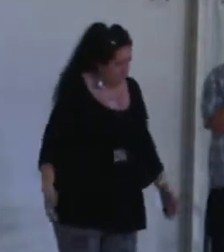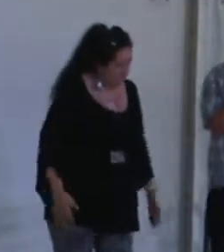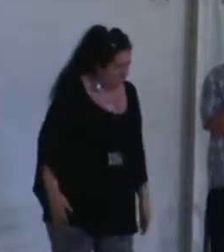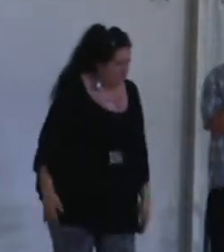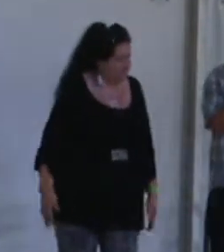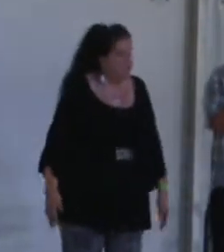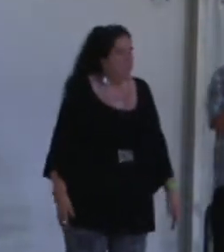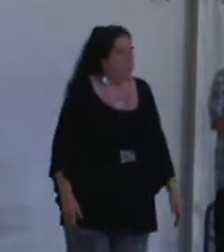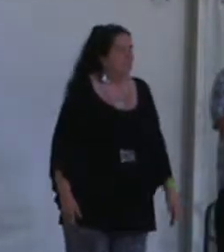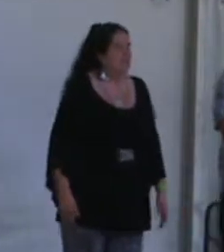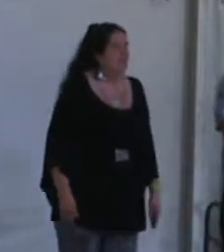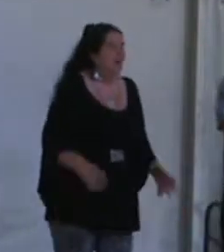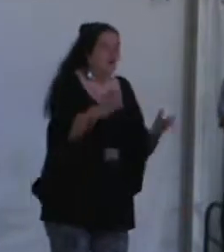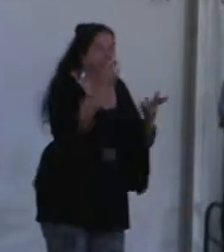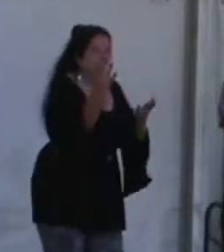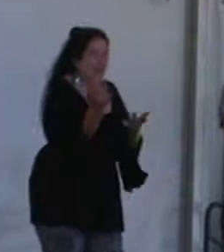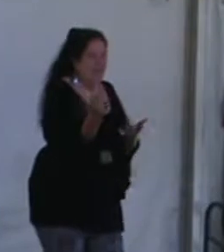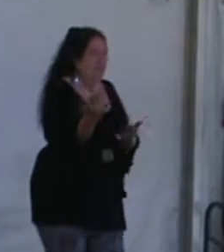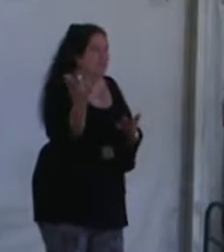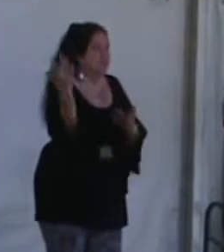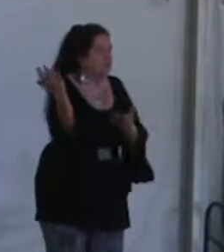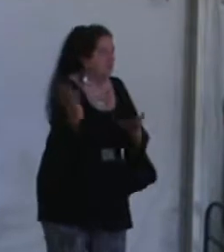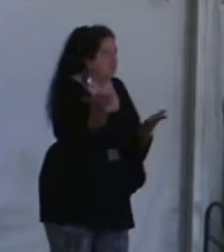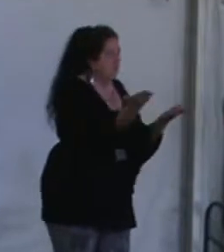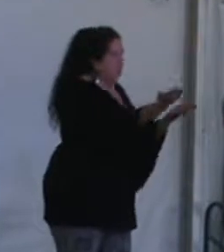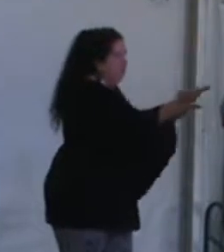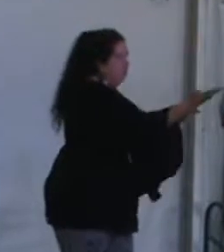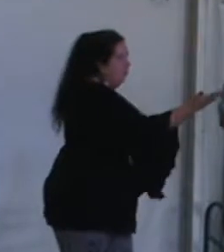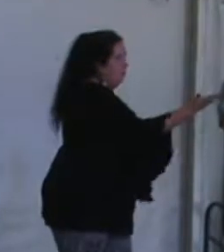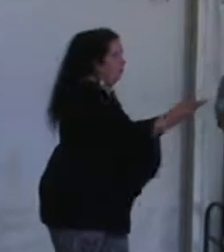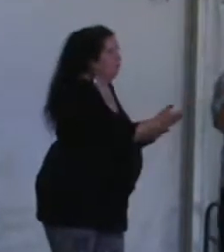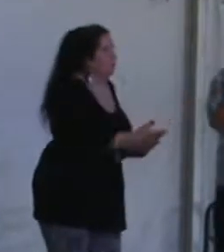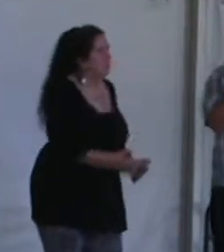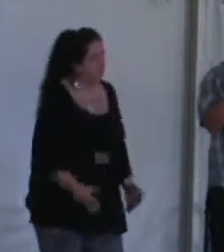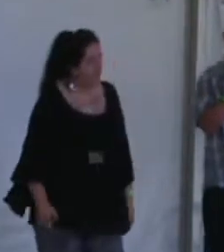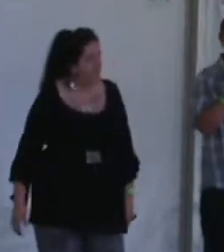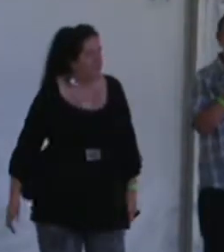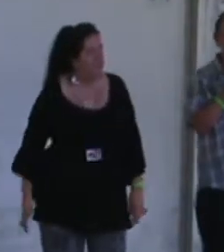waiting there for you.